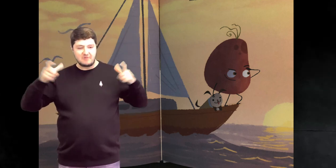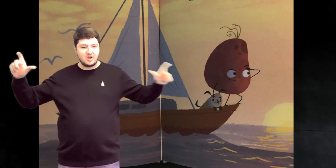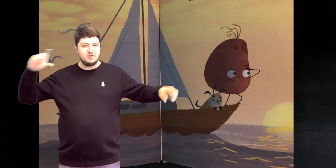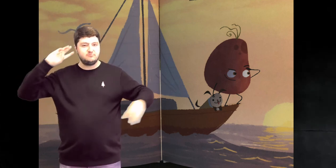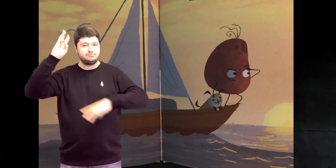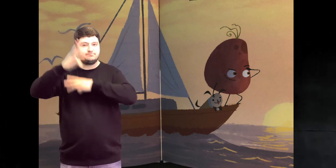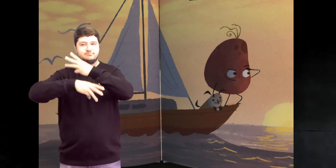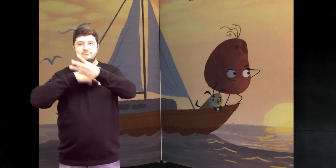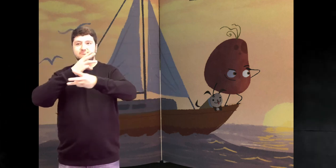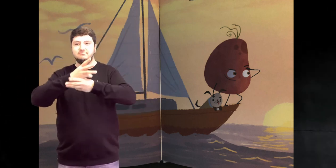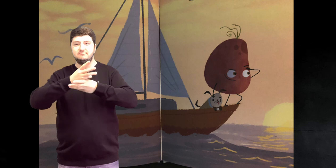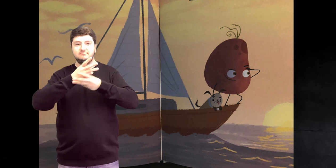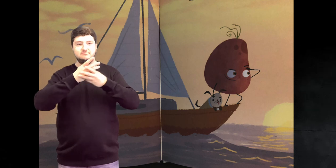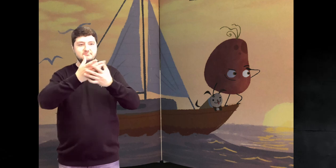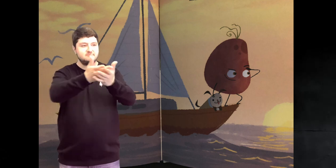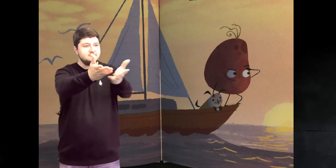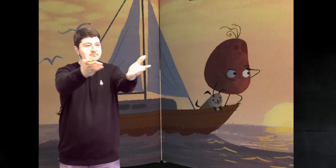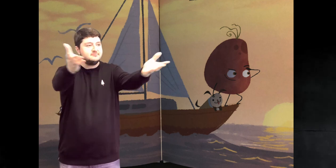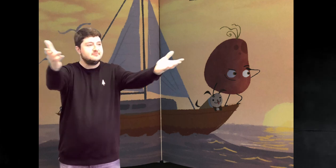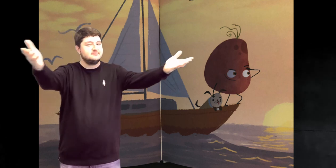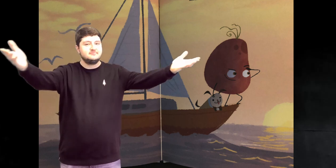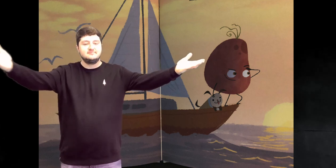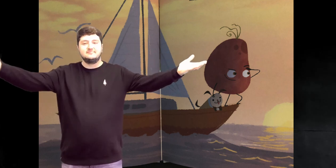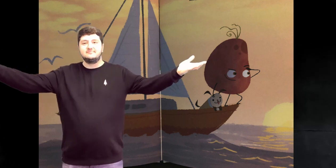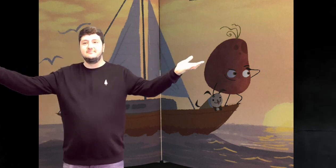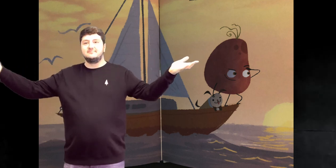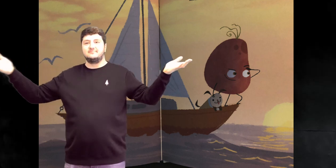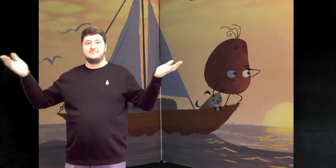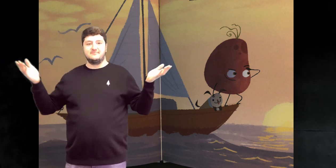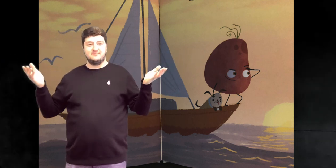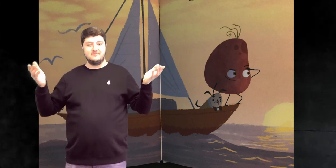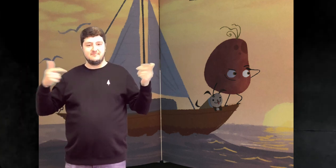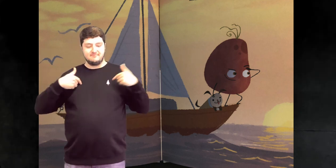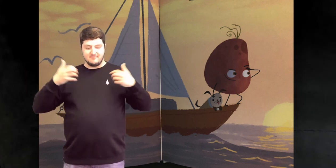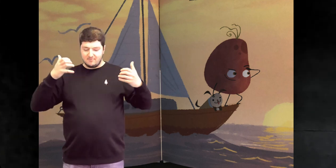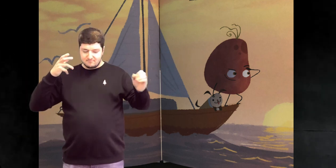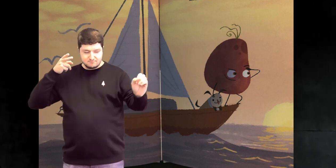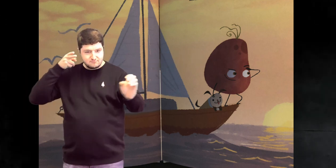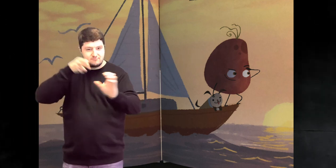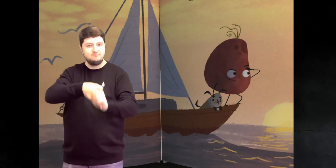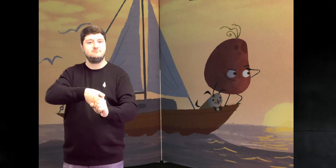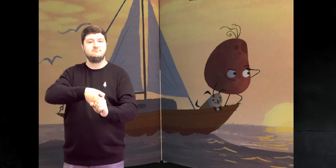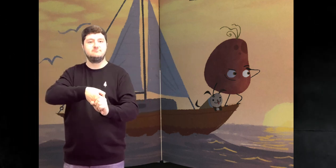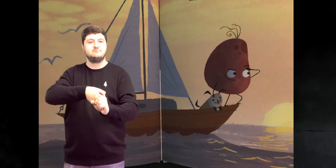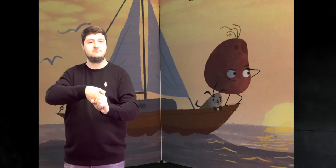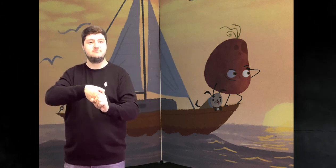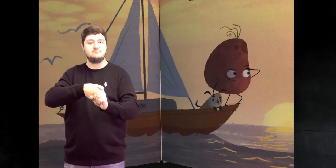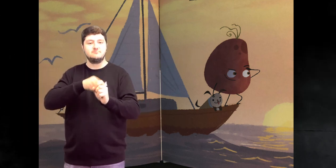Yes There is a great big world out there And I want to be part of it In person